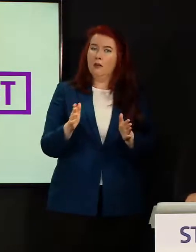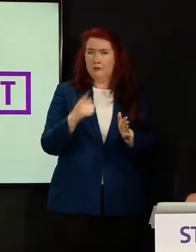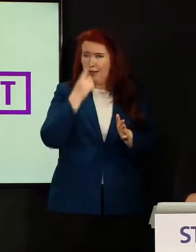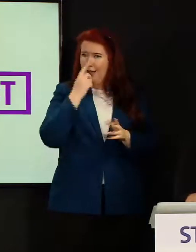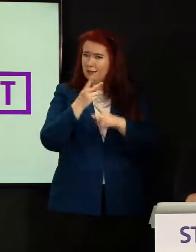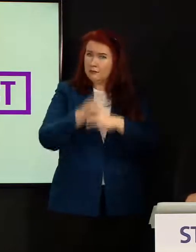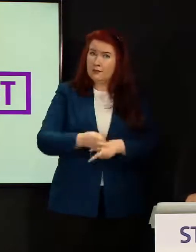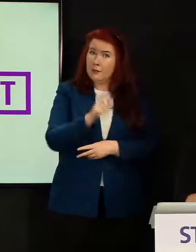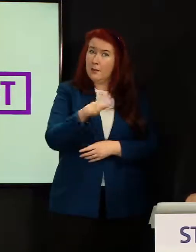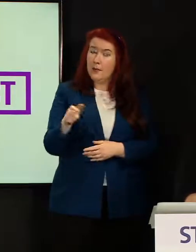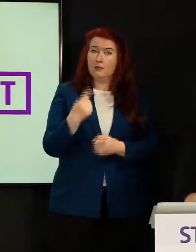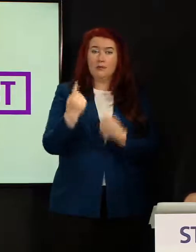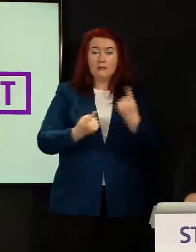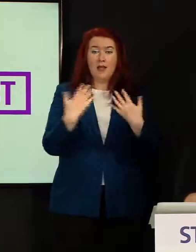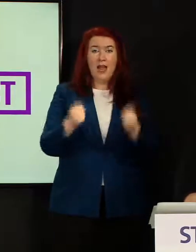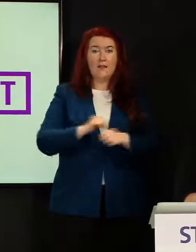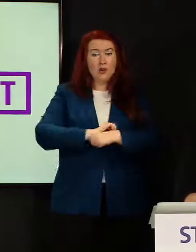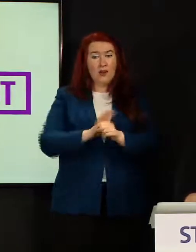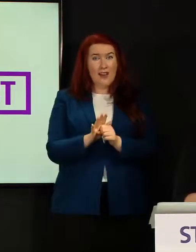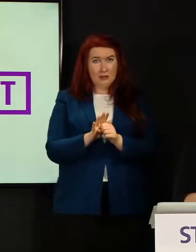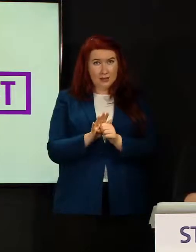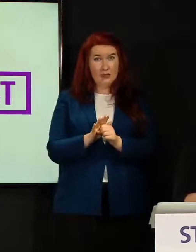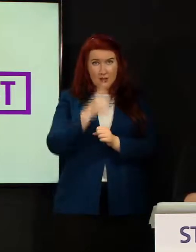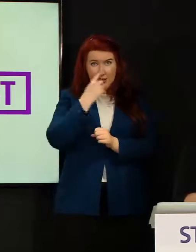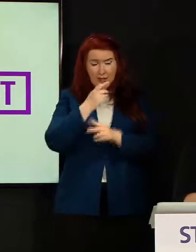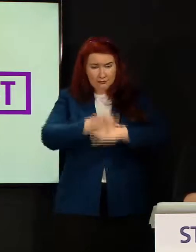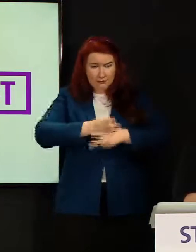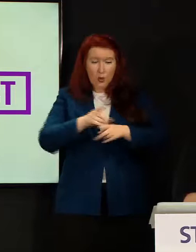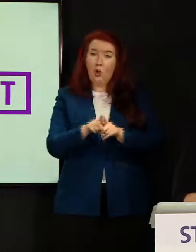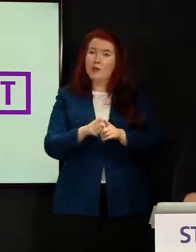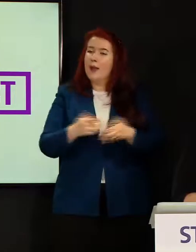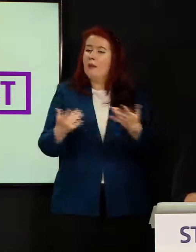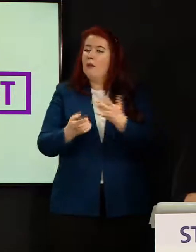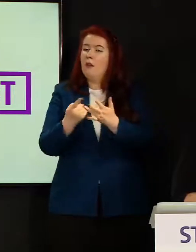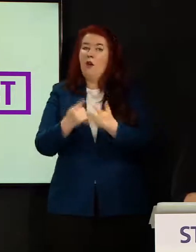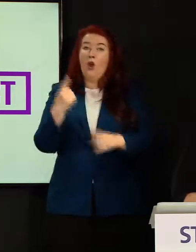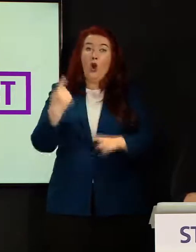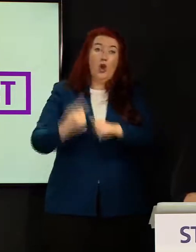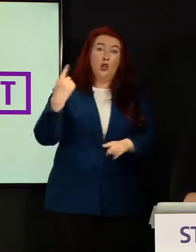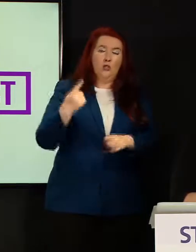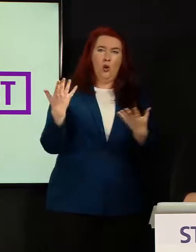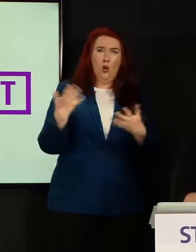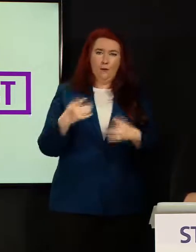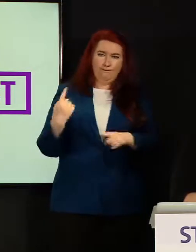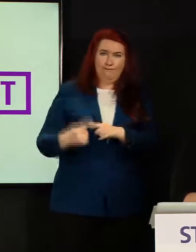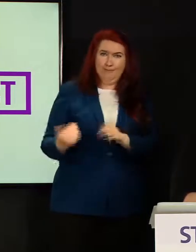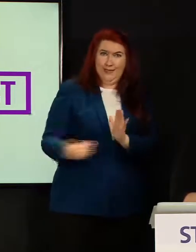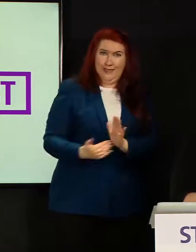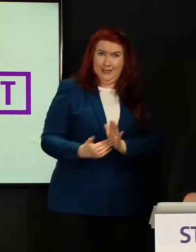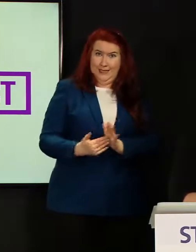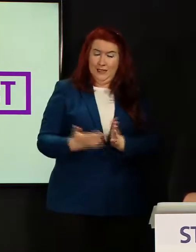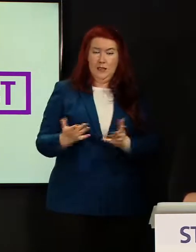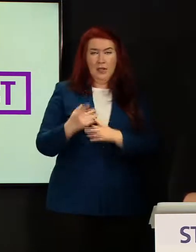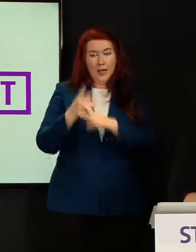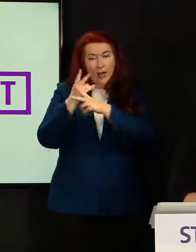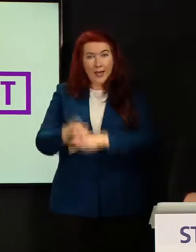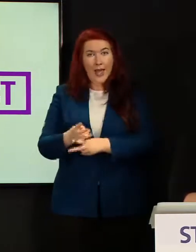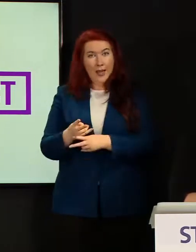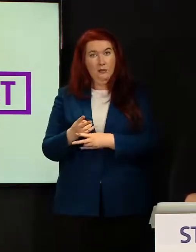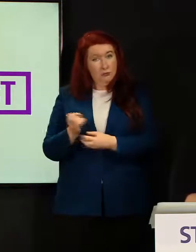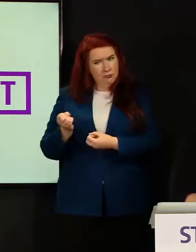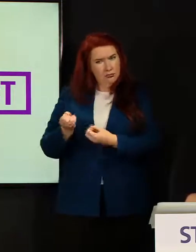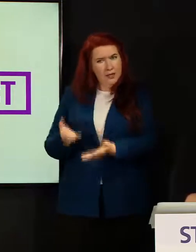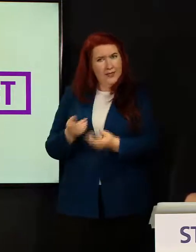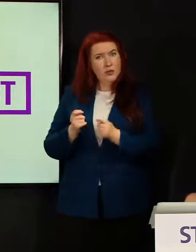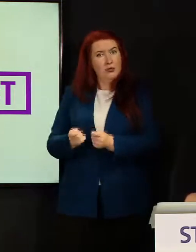patients with COVID-19, but also for other urgent and emergency care and treatment that's being required and